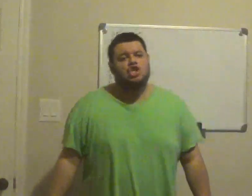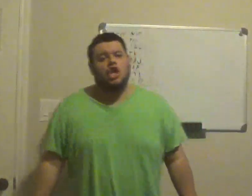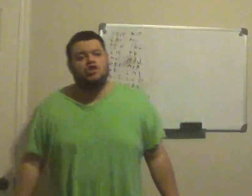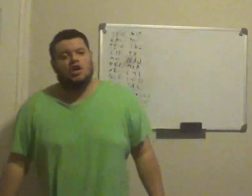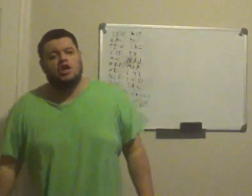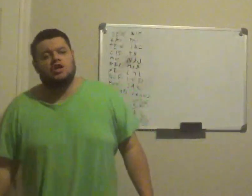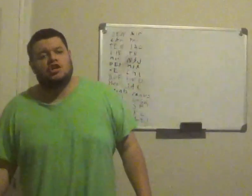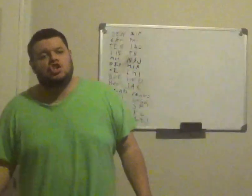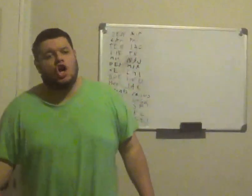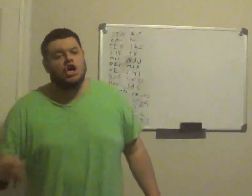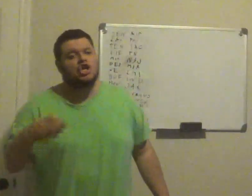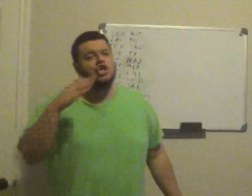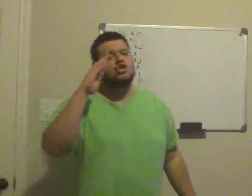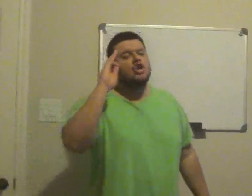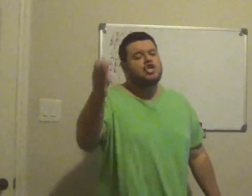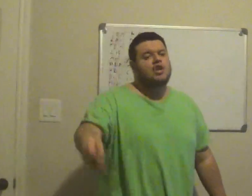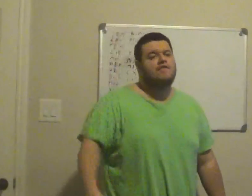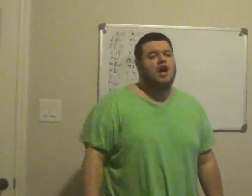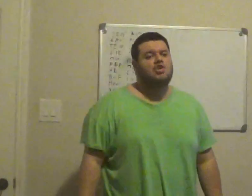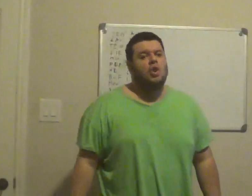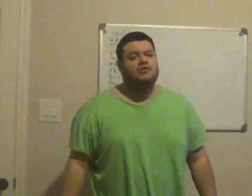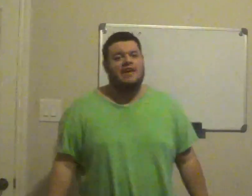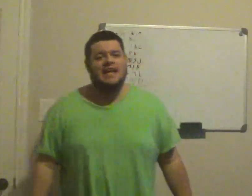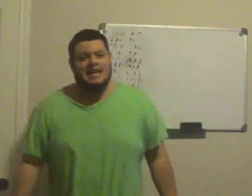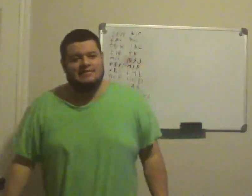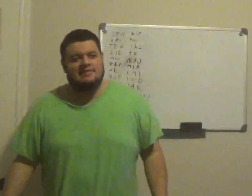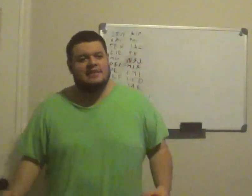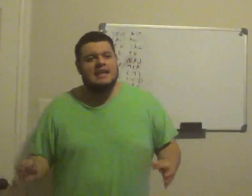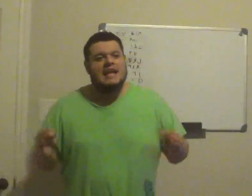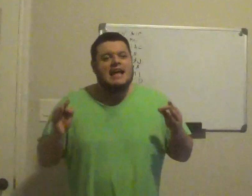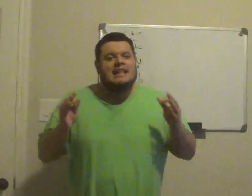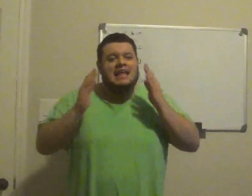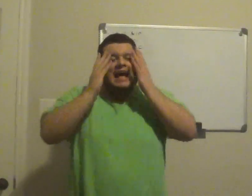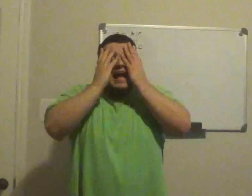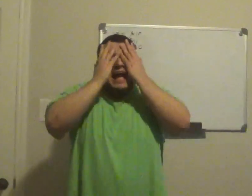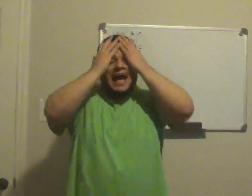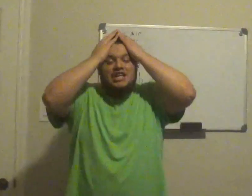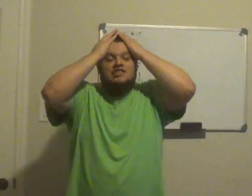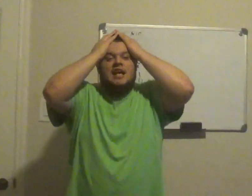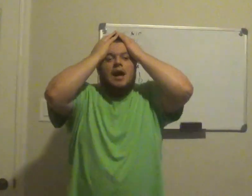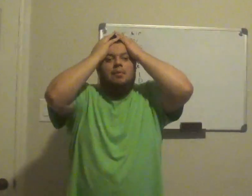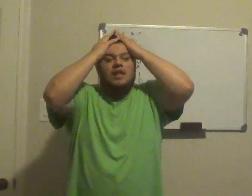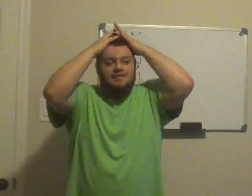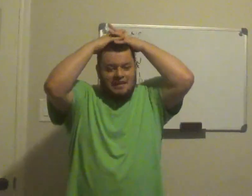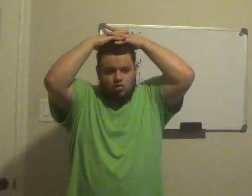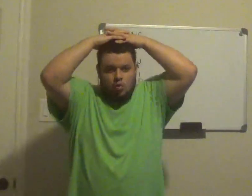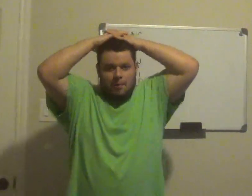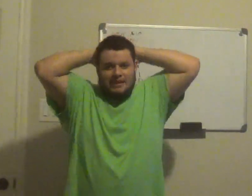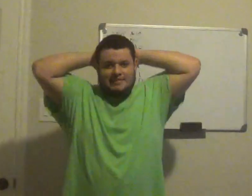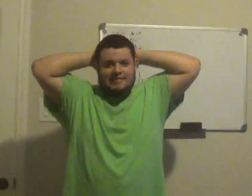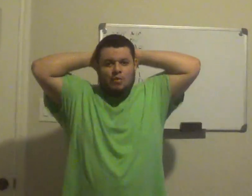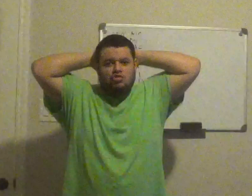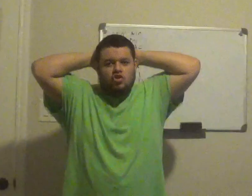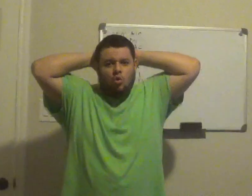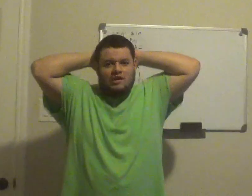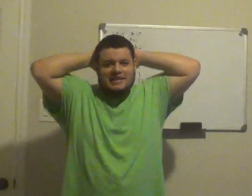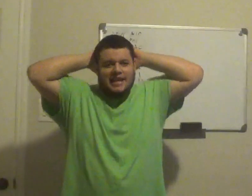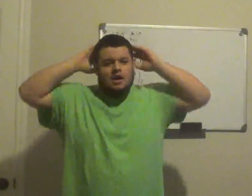Chargers should have gone to Las Vegas, I just cannot believe they screwed up like this, it was so clear,